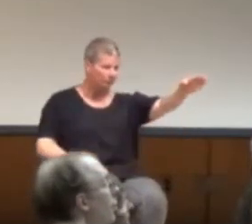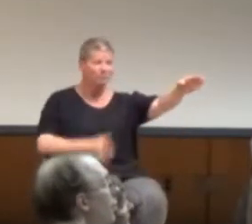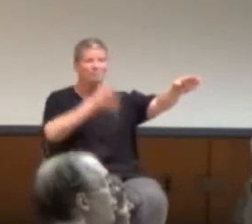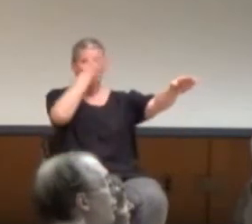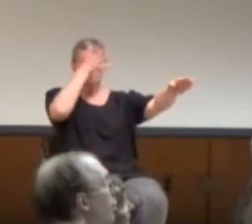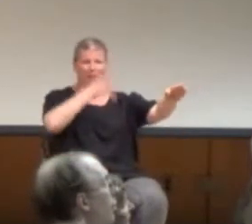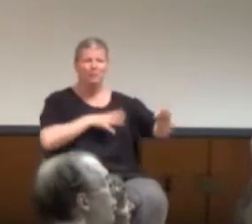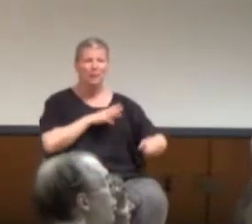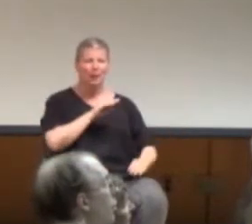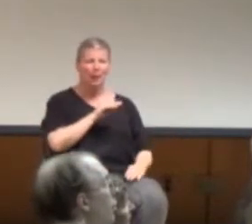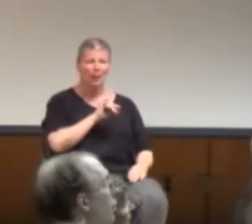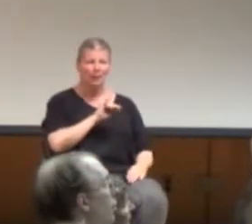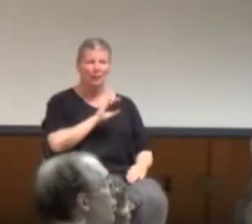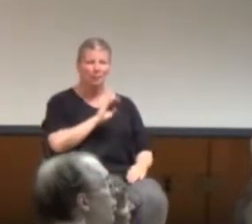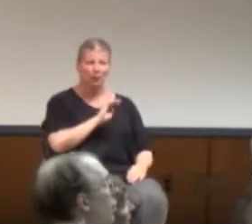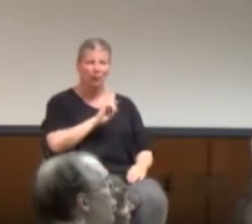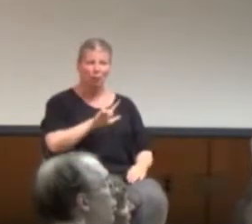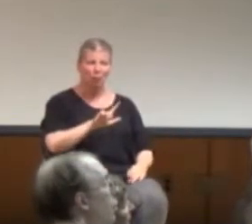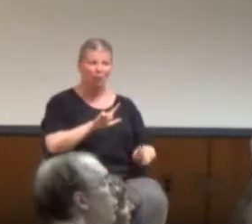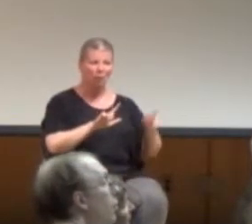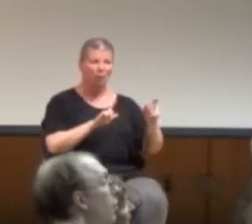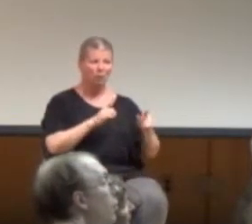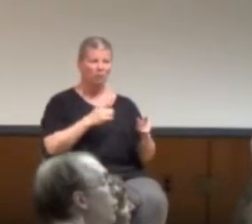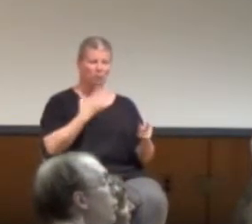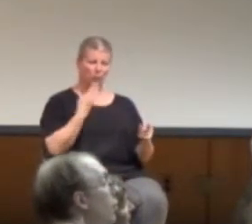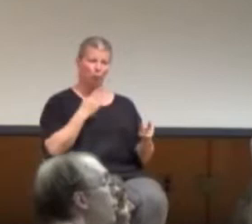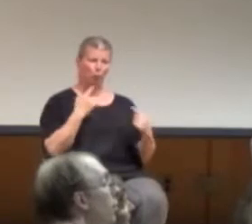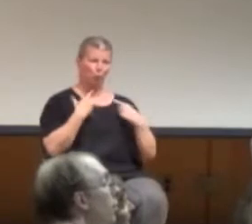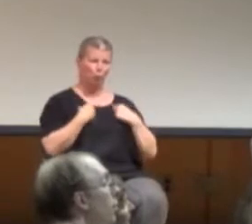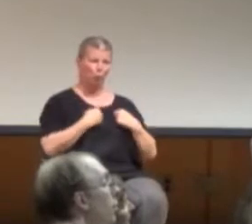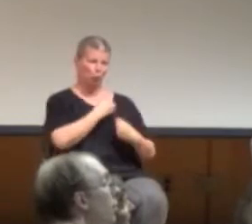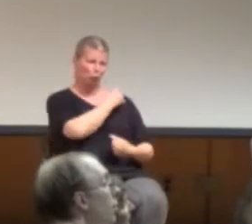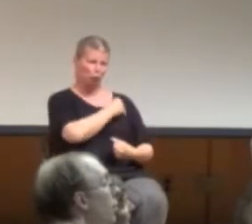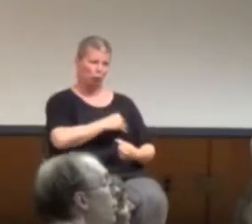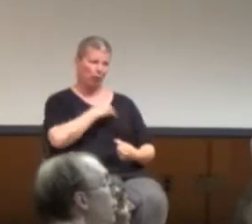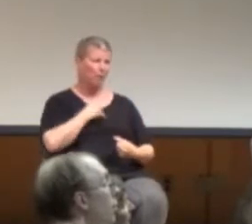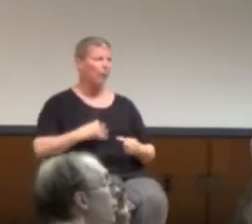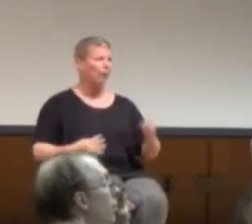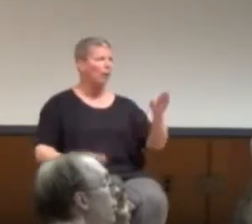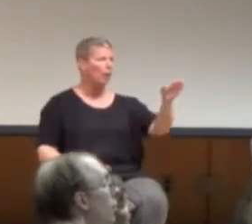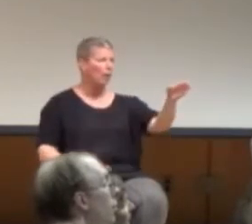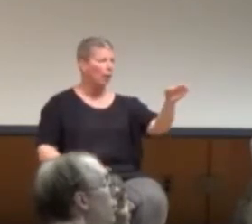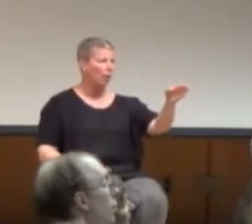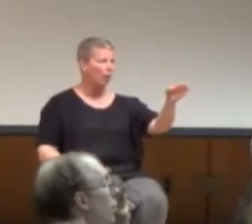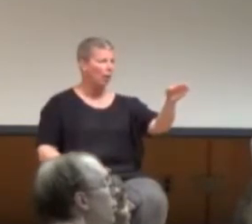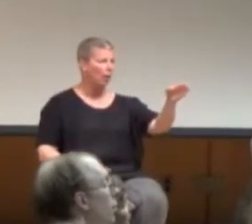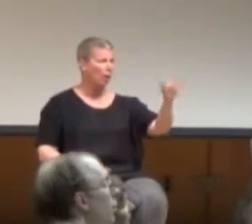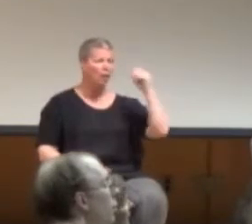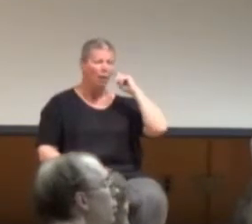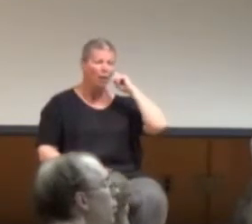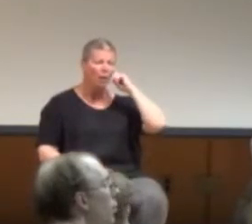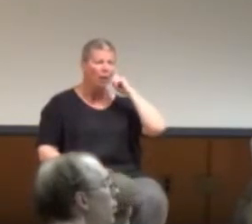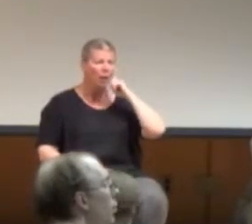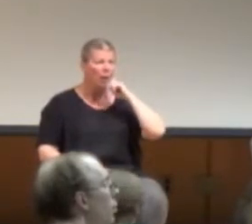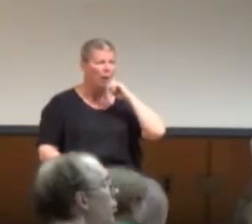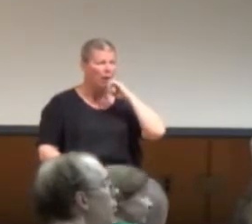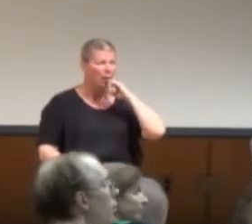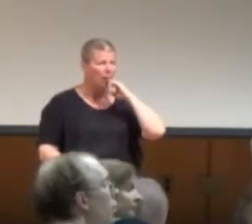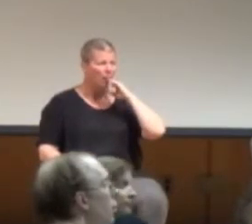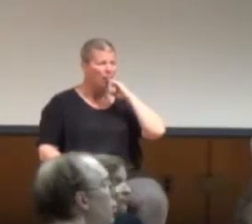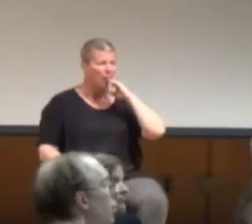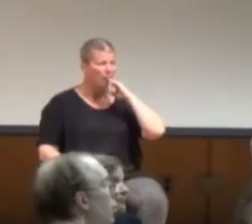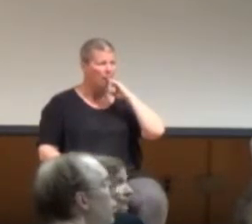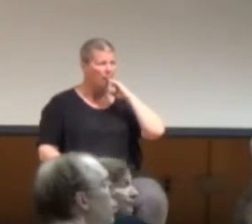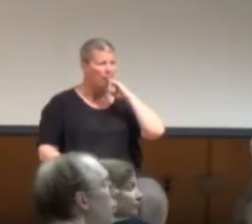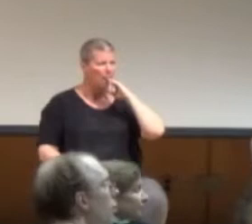but I'm kind of going to anybody doing an interview. Um, so, if you're going to make a list of sort of questions that you would really not like to come up. Like, I mean, that